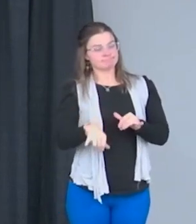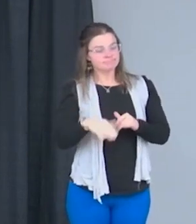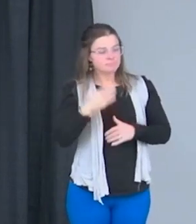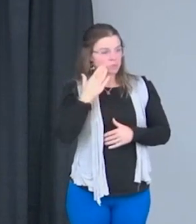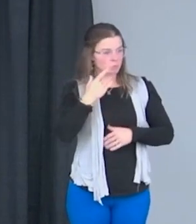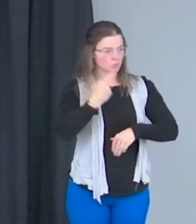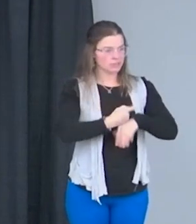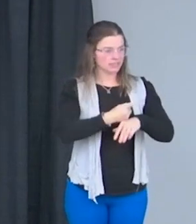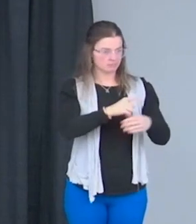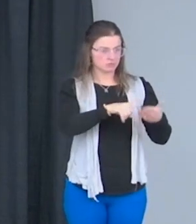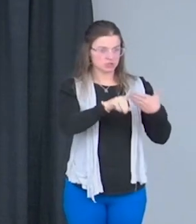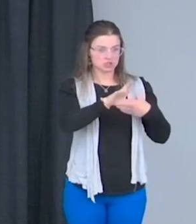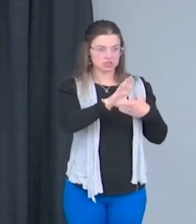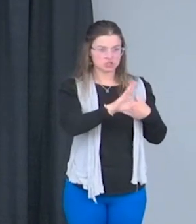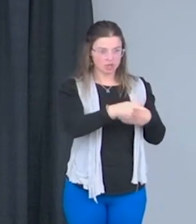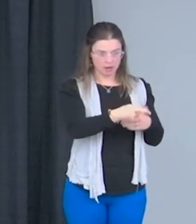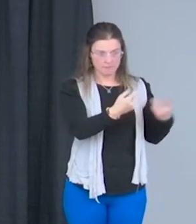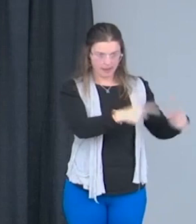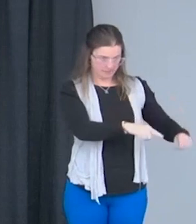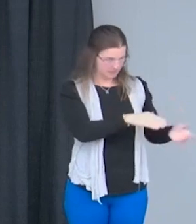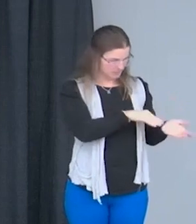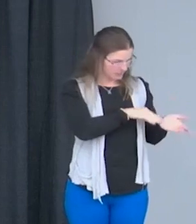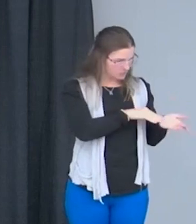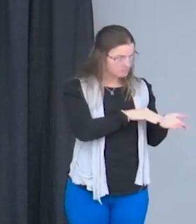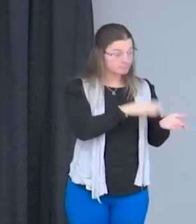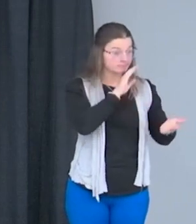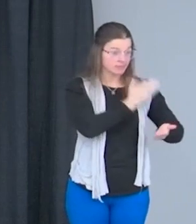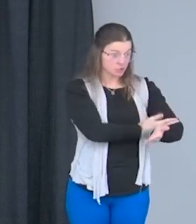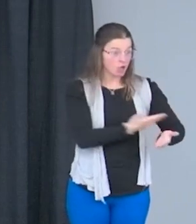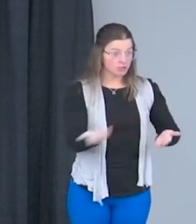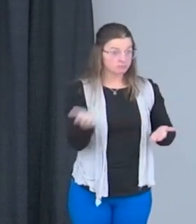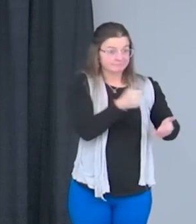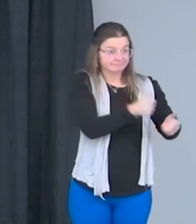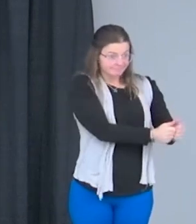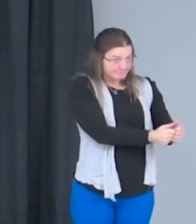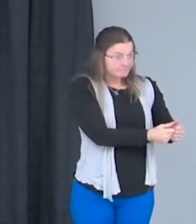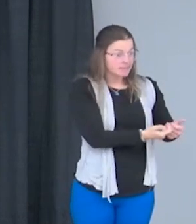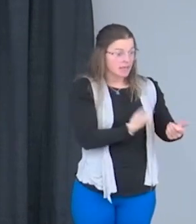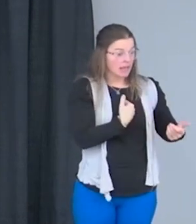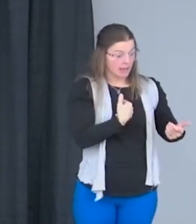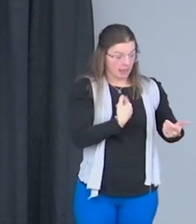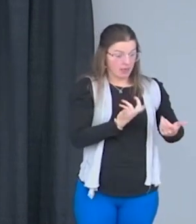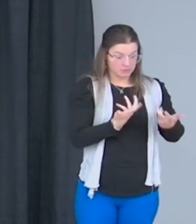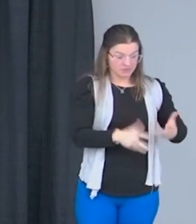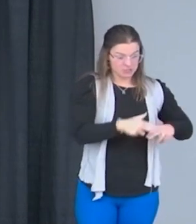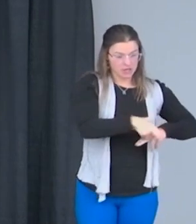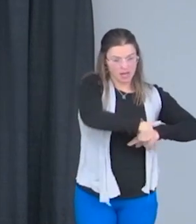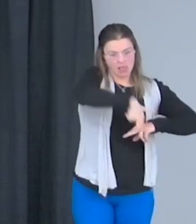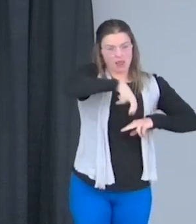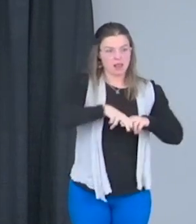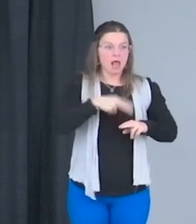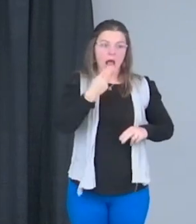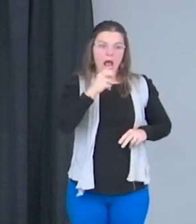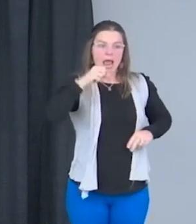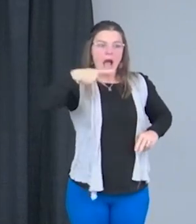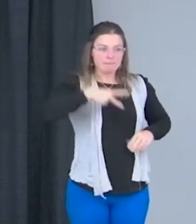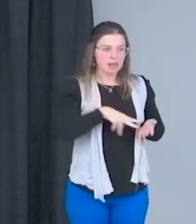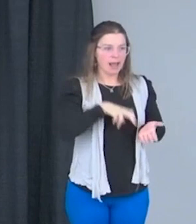doctor's office, my daughter had to be with me. And as I was hopping back in my chair, because I hop, I do hop.